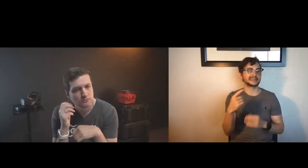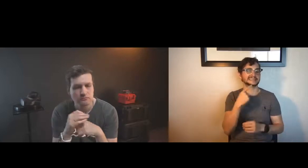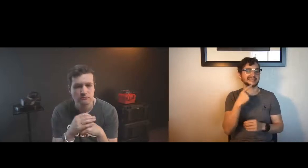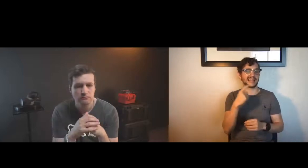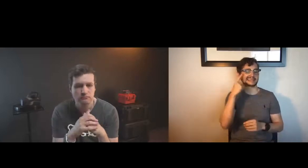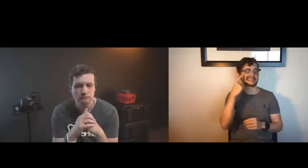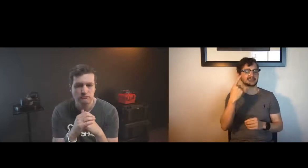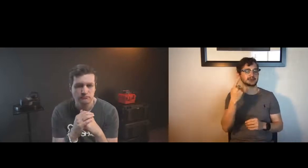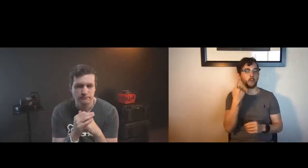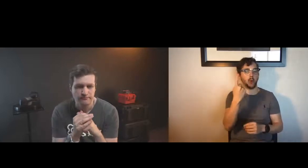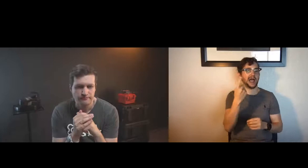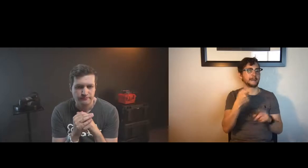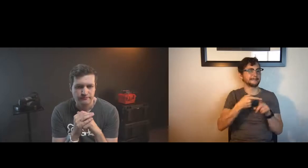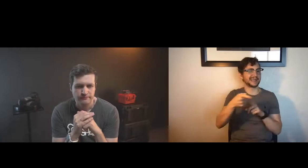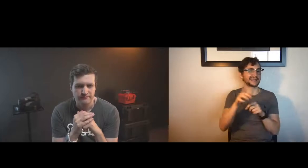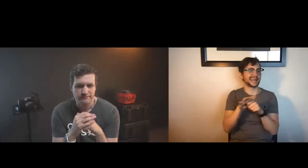ideas toby